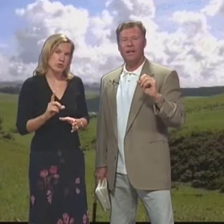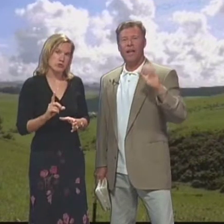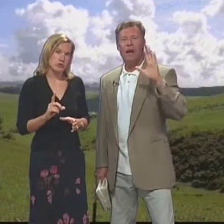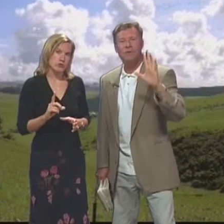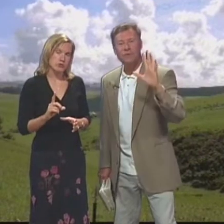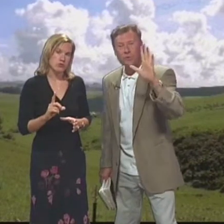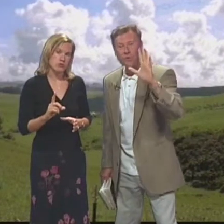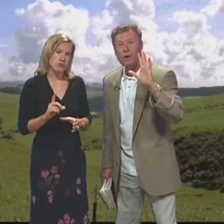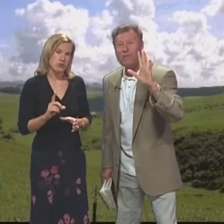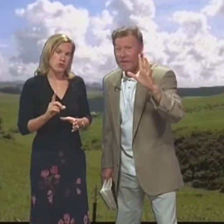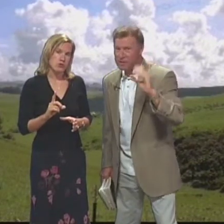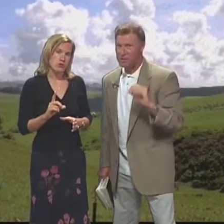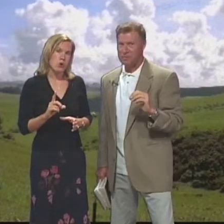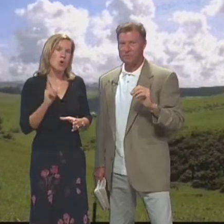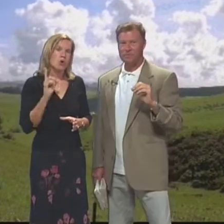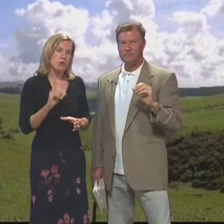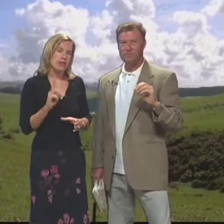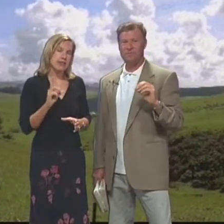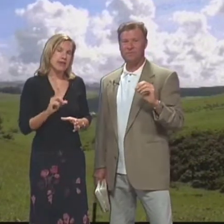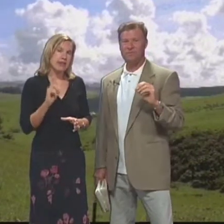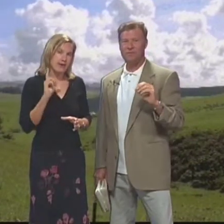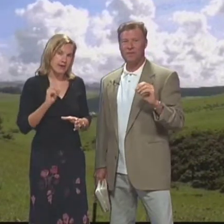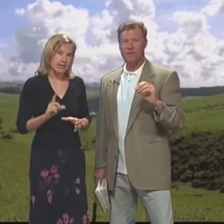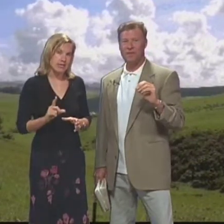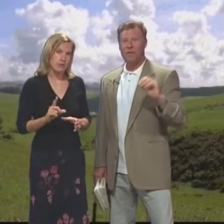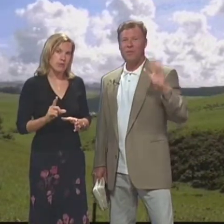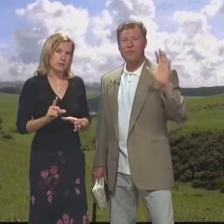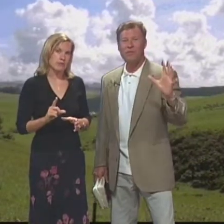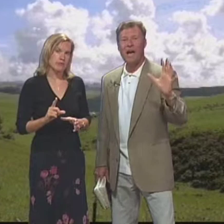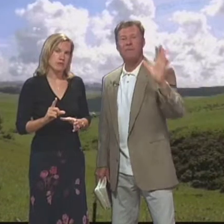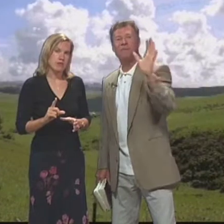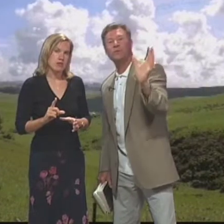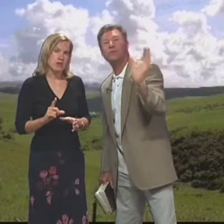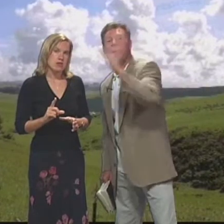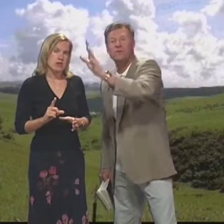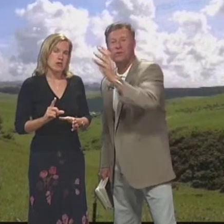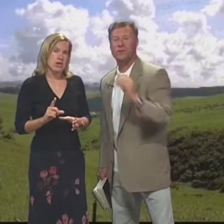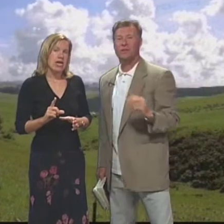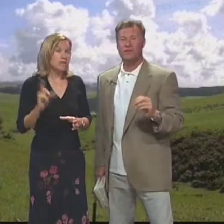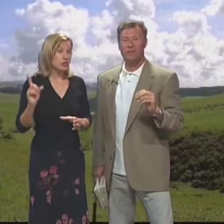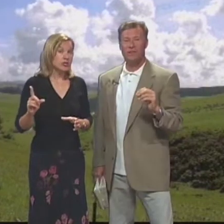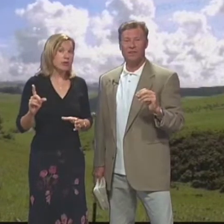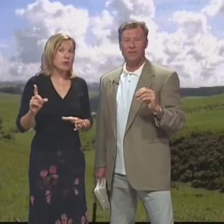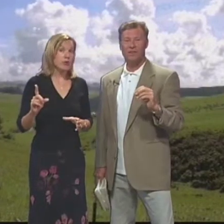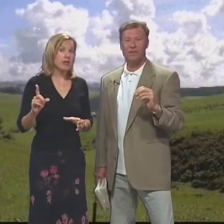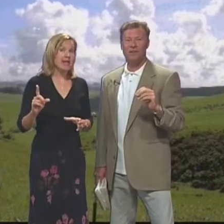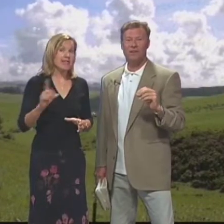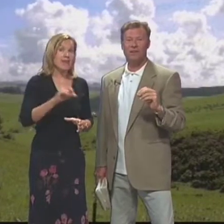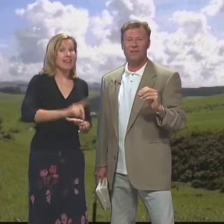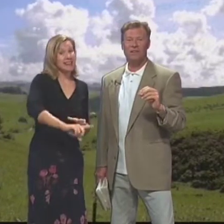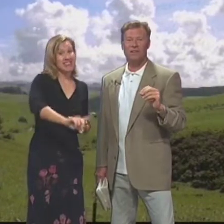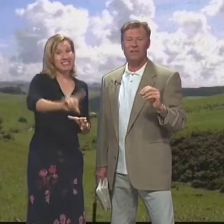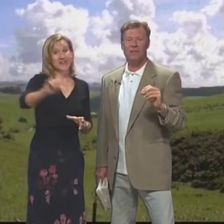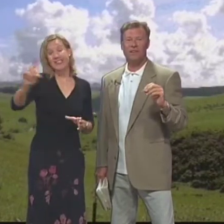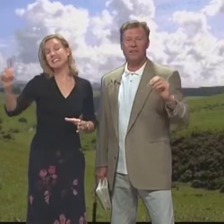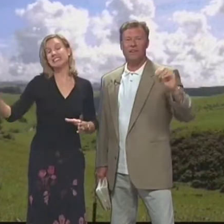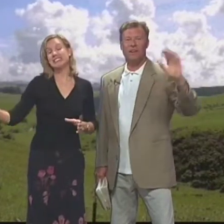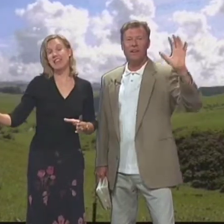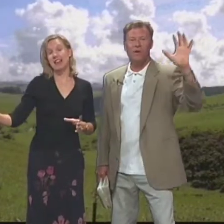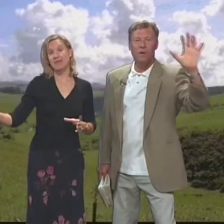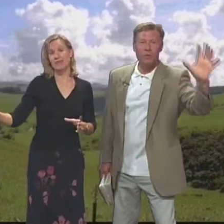Unidos Happens through evangelism Ocurre a través del evangelismo Most of it happens Through transfer La mayoría ocurre A través de la